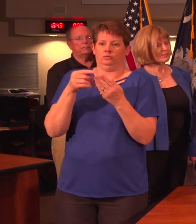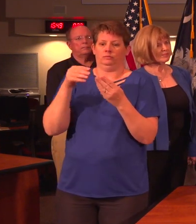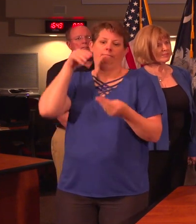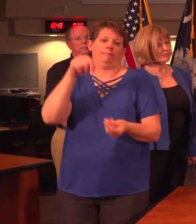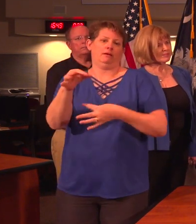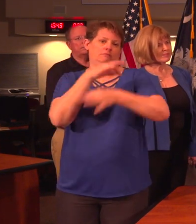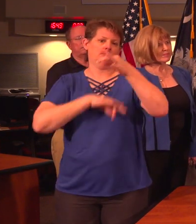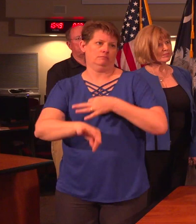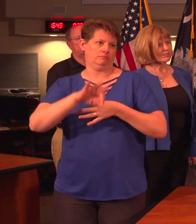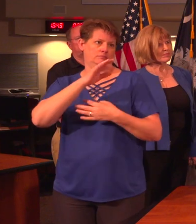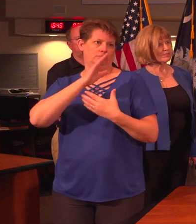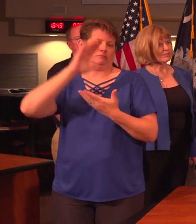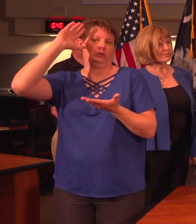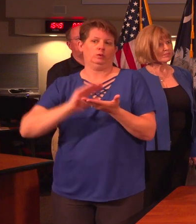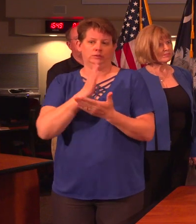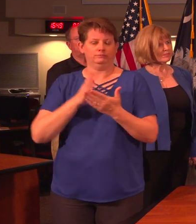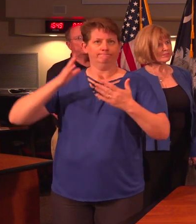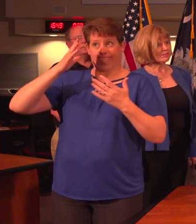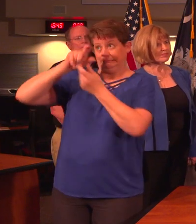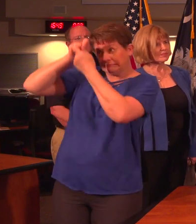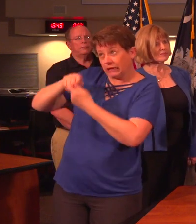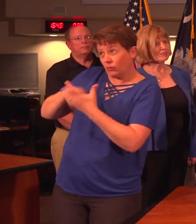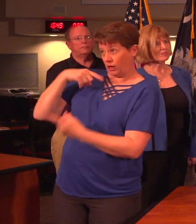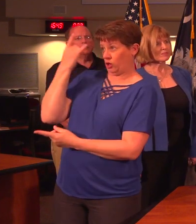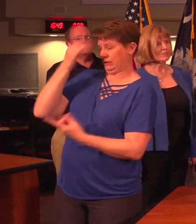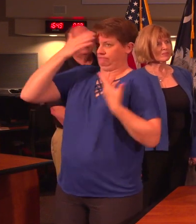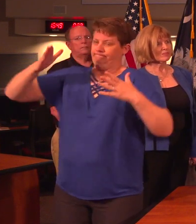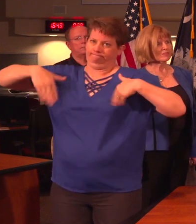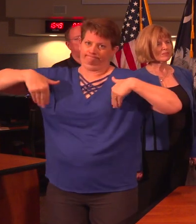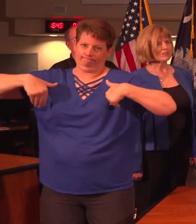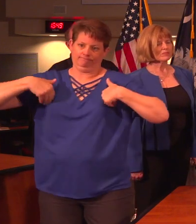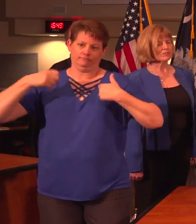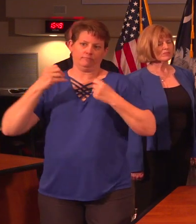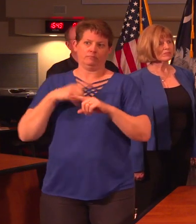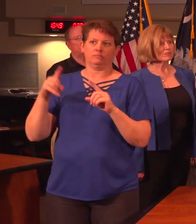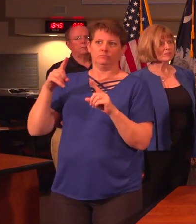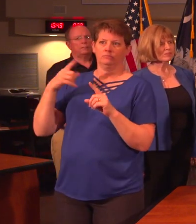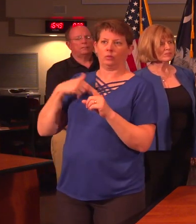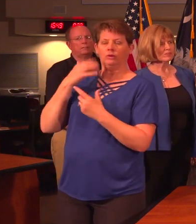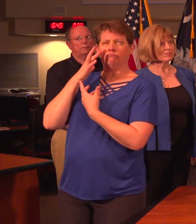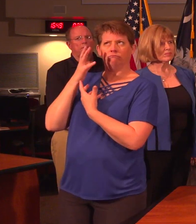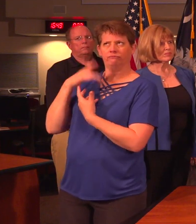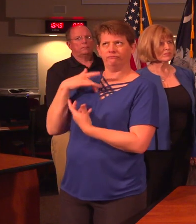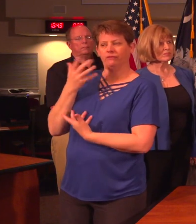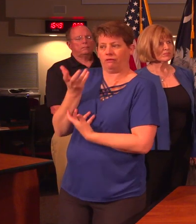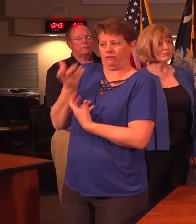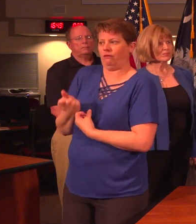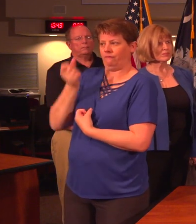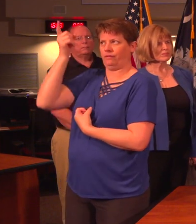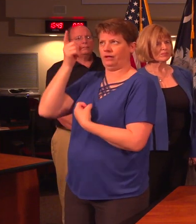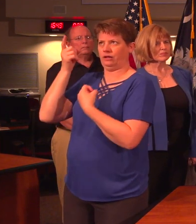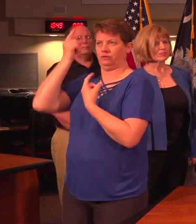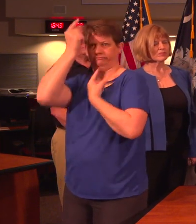relieve this burden to some extent. We don't have the details on that, but we are confident that there are